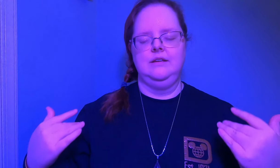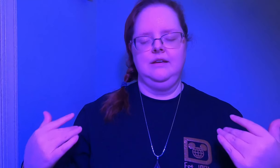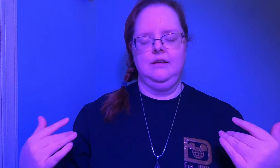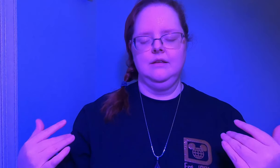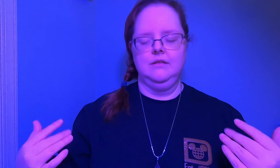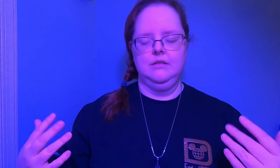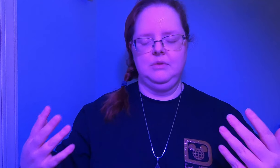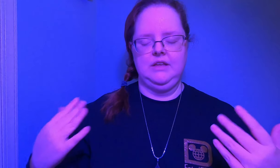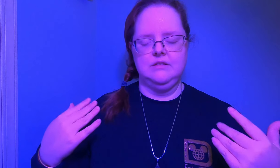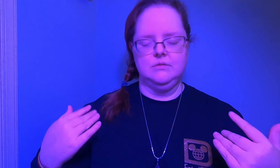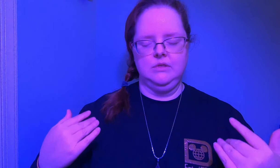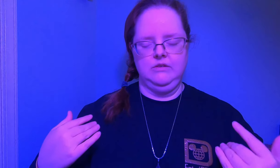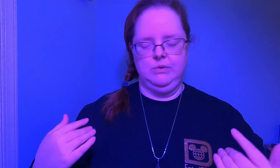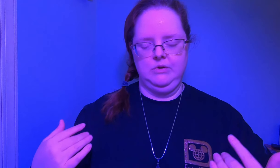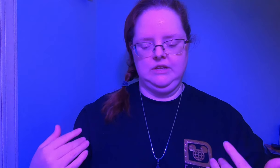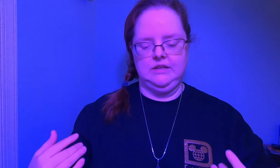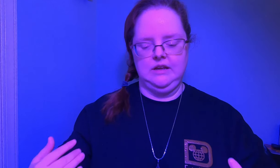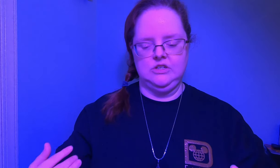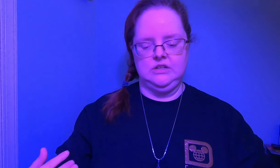the places where they've been holding tension